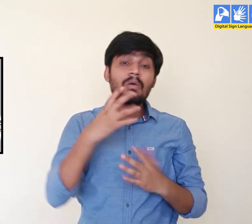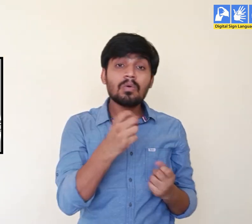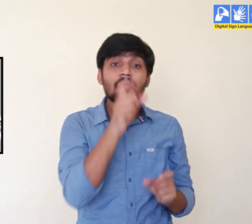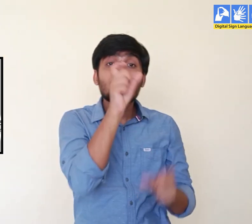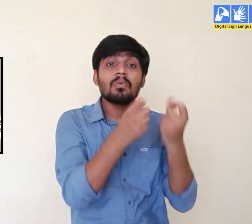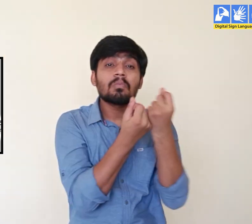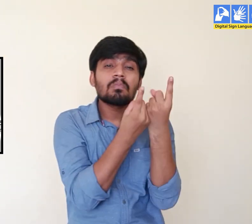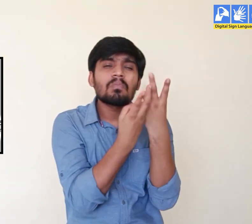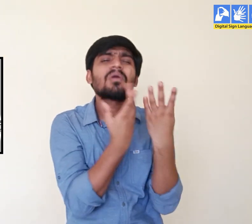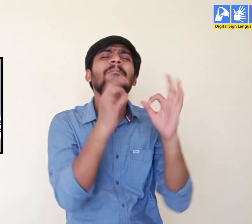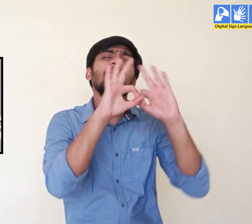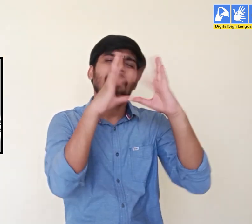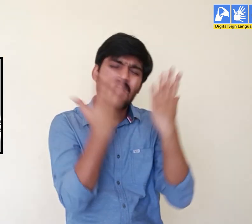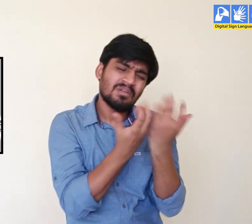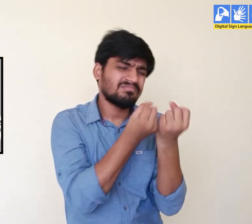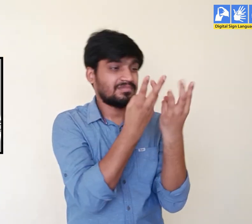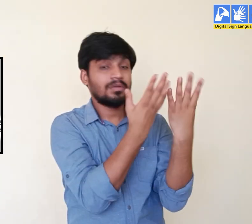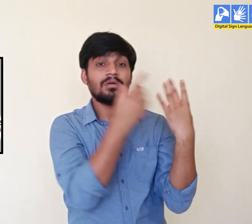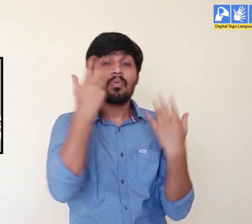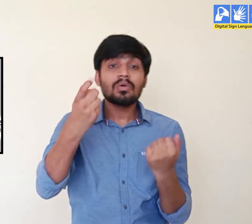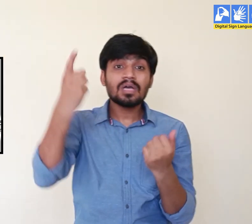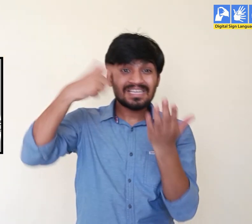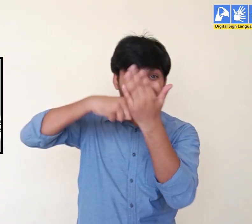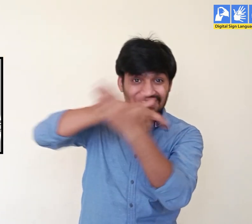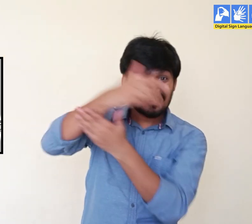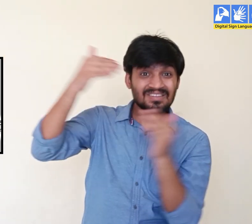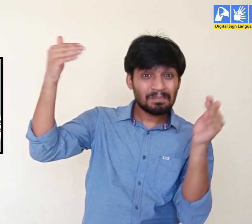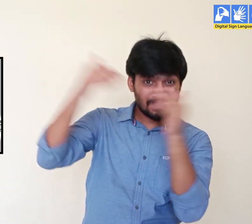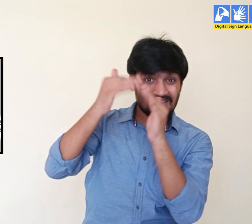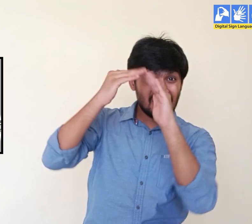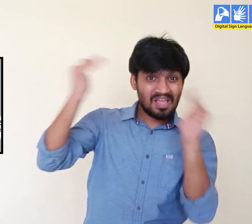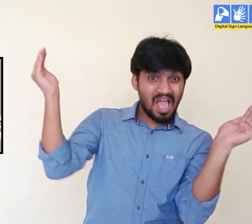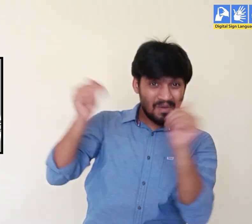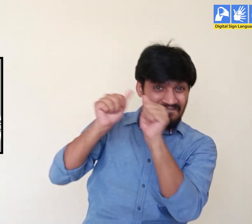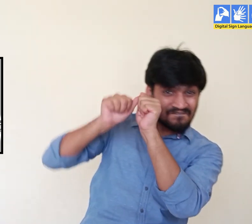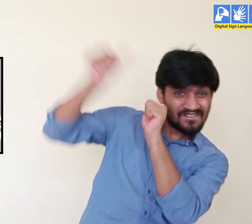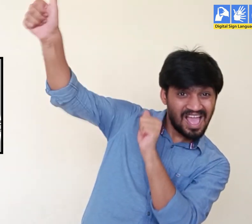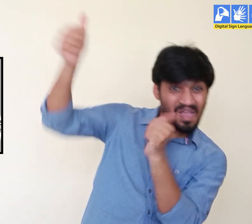So the family members would go on these carts and visit the relatives in other villages.